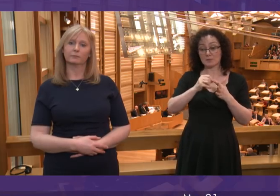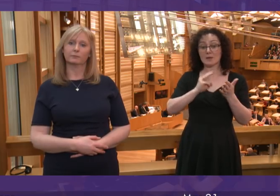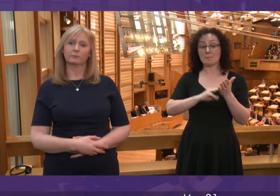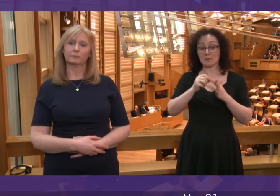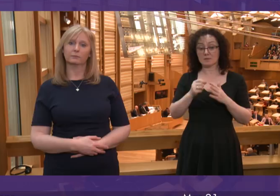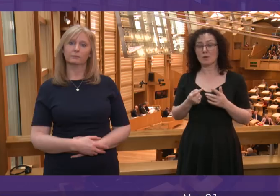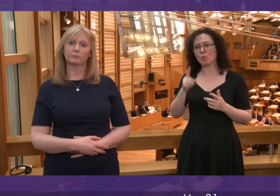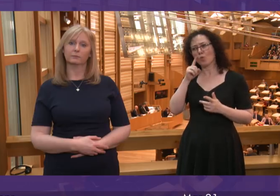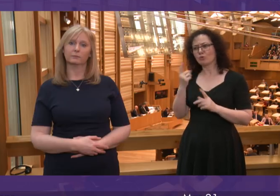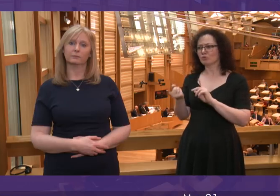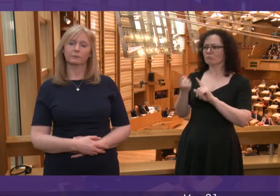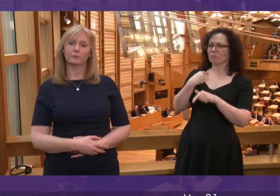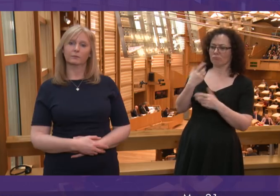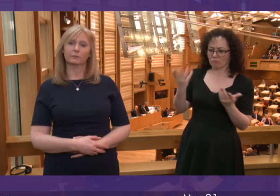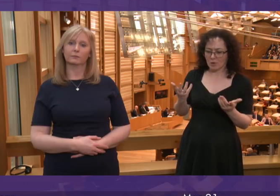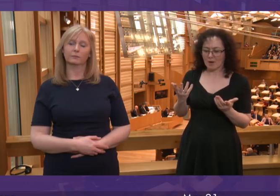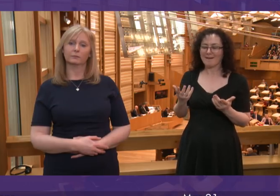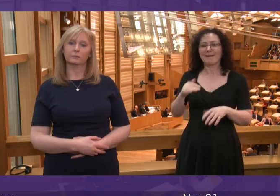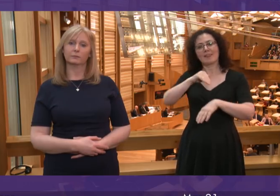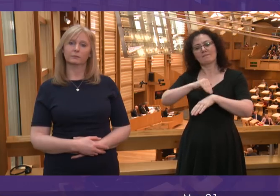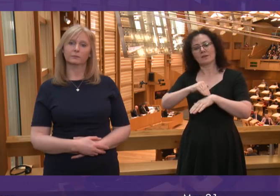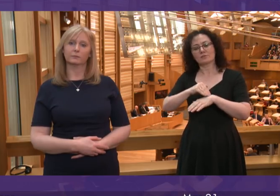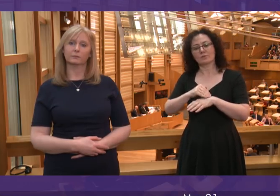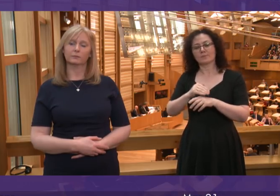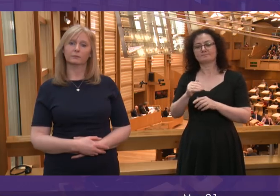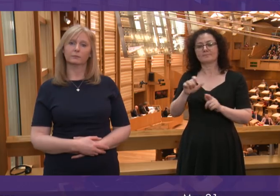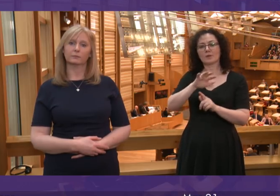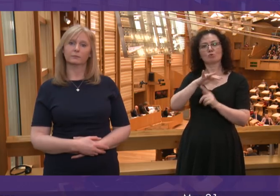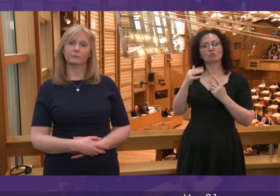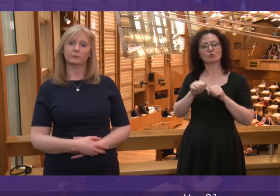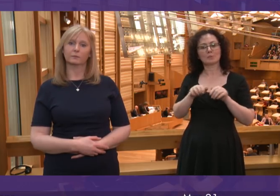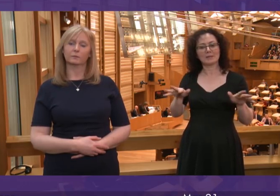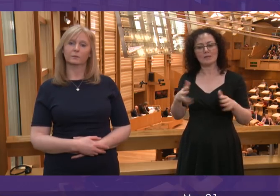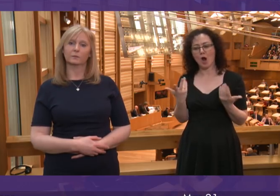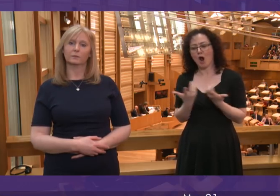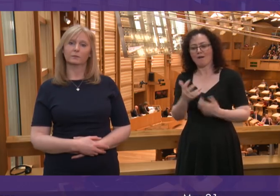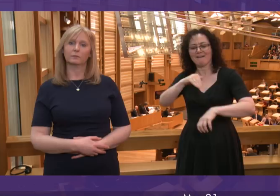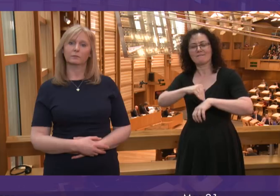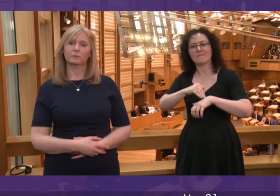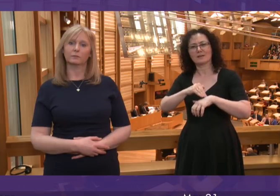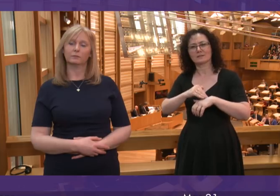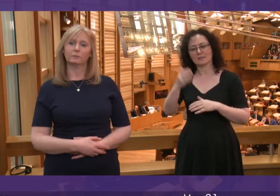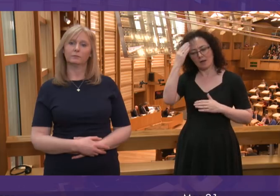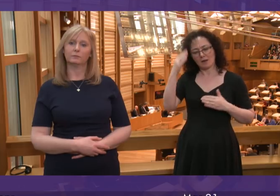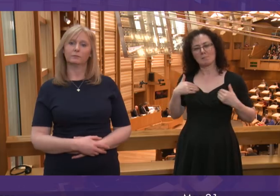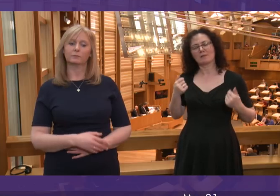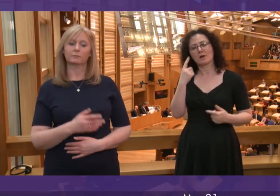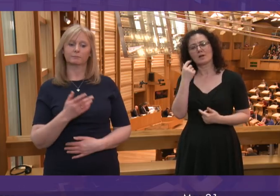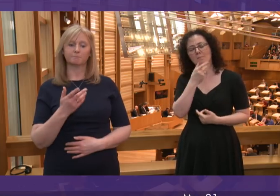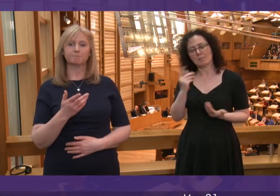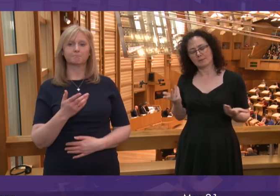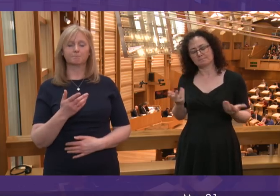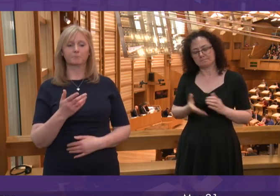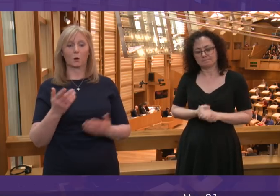to the growing concerns about the effect of social media on the mental health of young people across Scotland? First Minister. We welcome